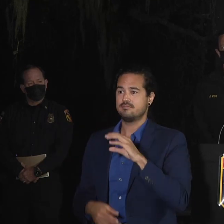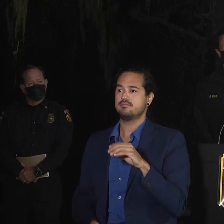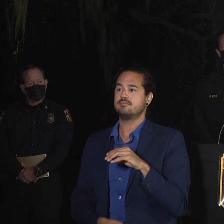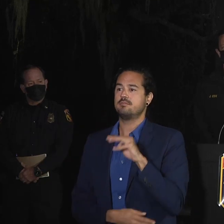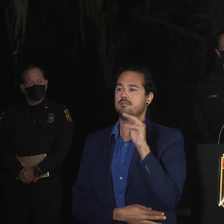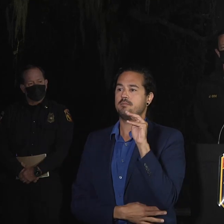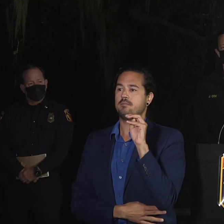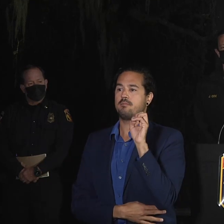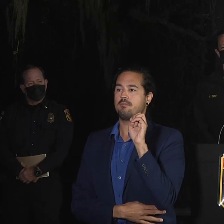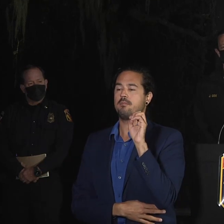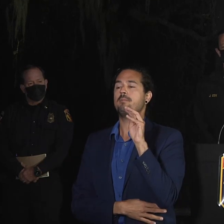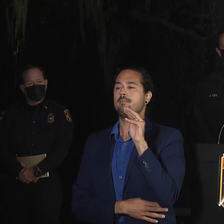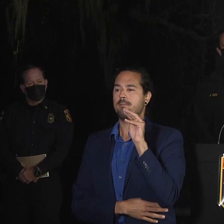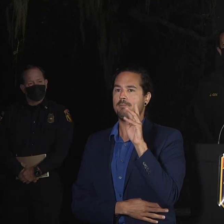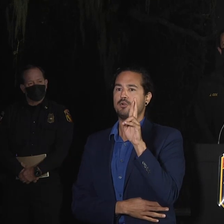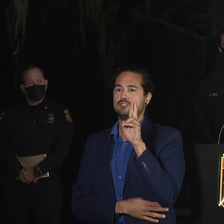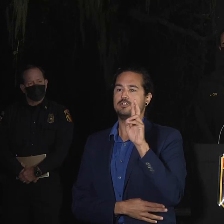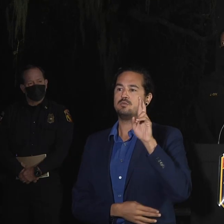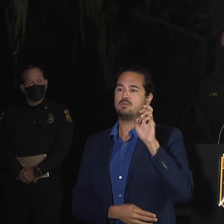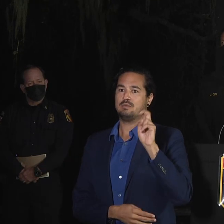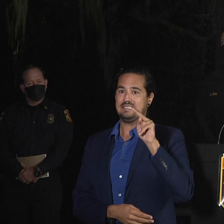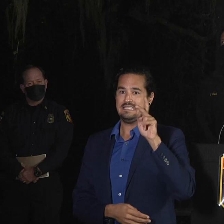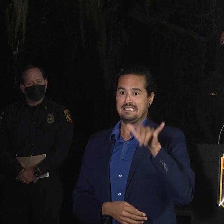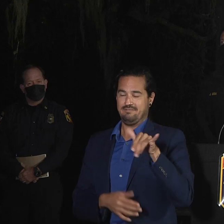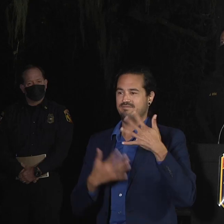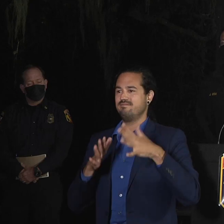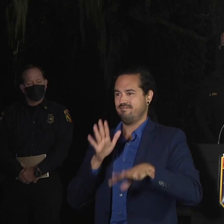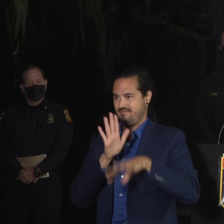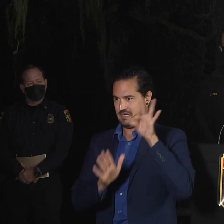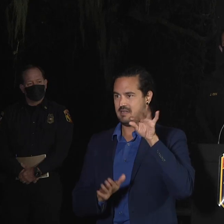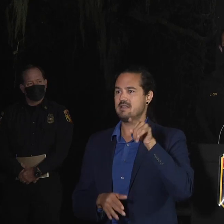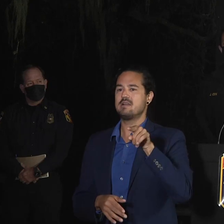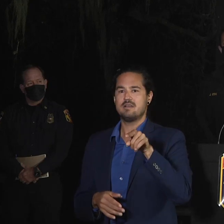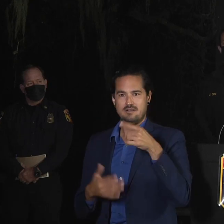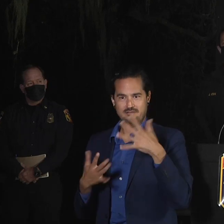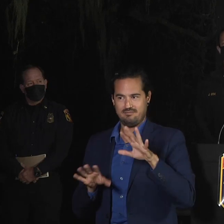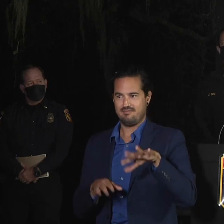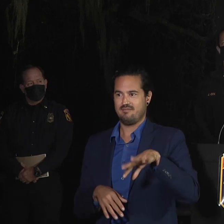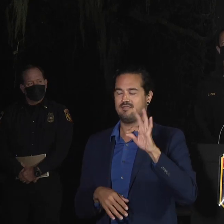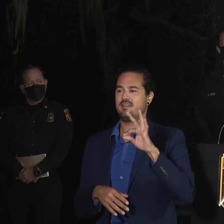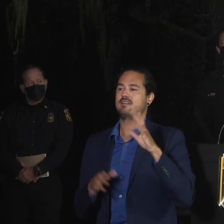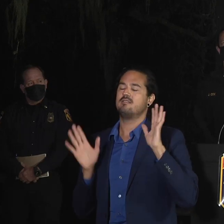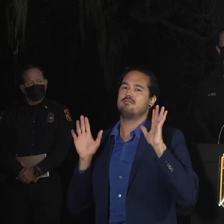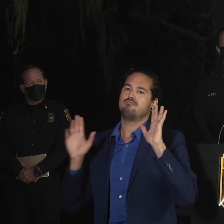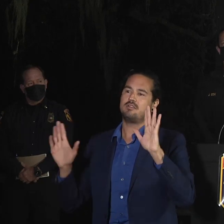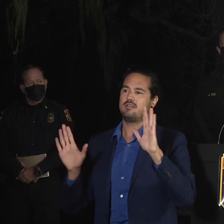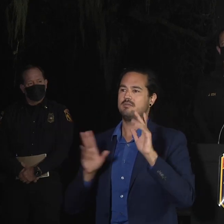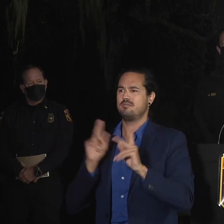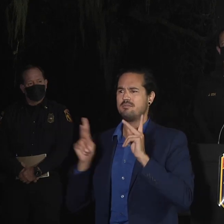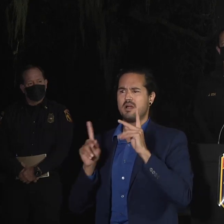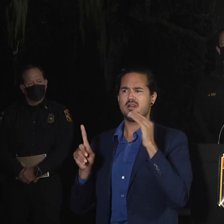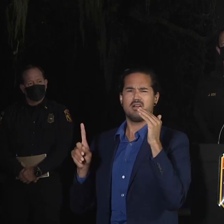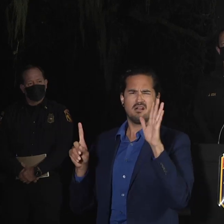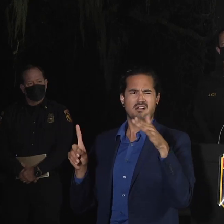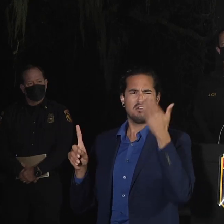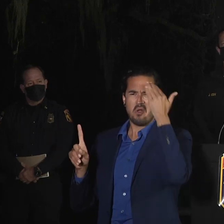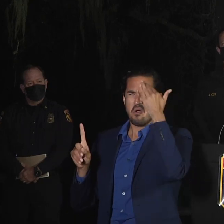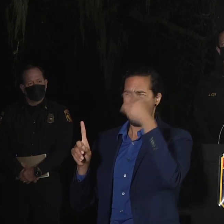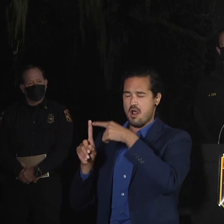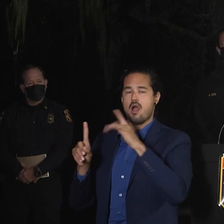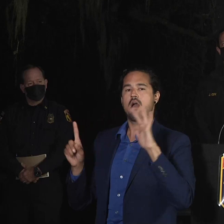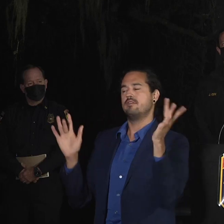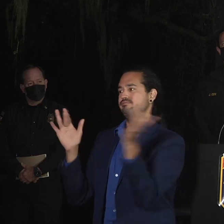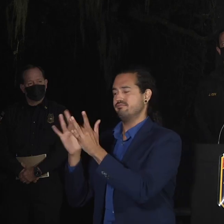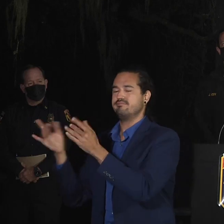just want to say thank you for those that they called in and helped us with that. So we still have, so that brings our total to two. so again, we